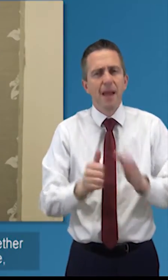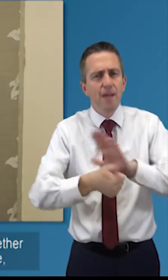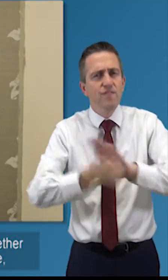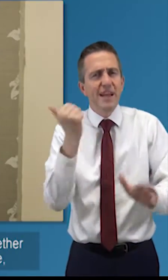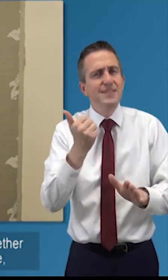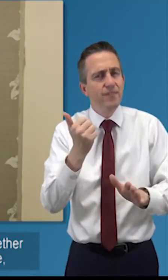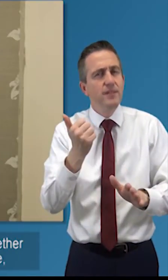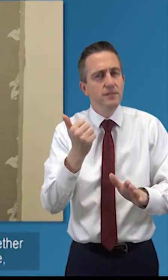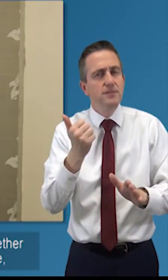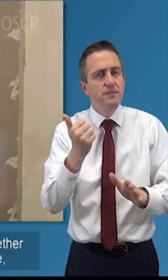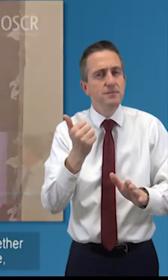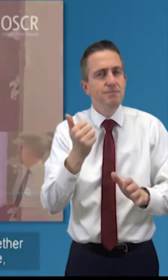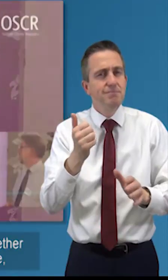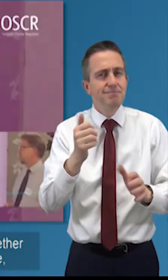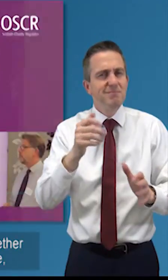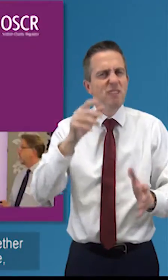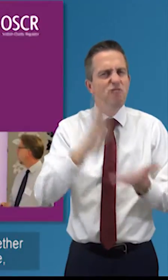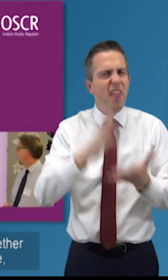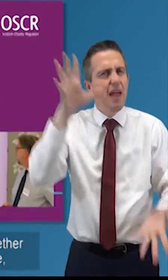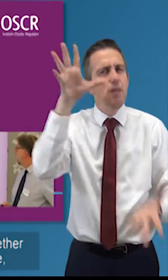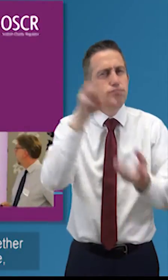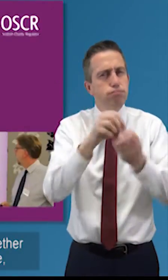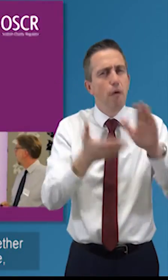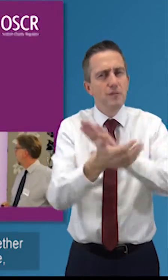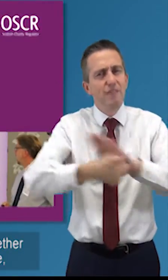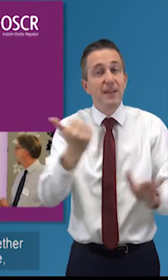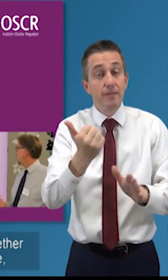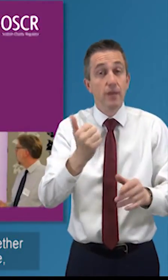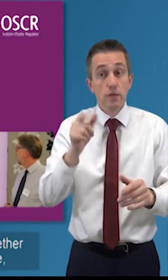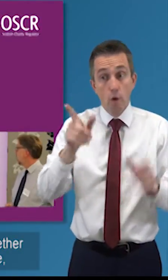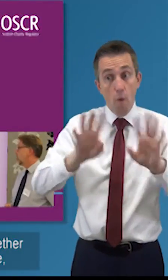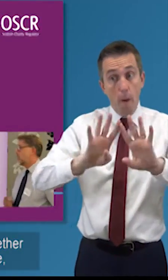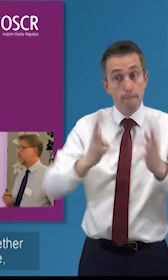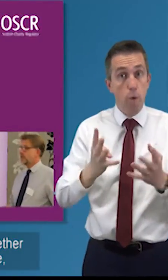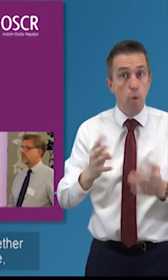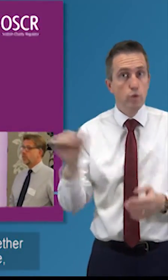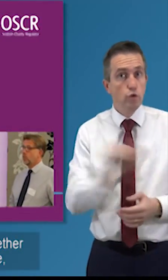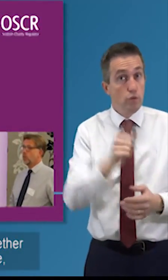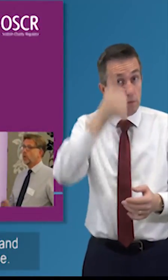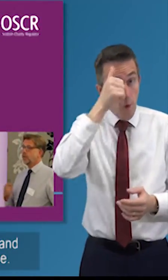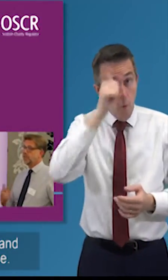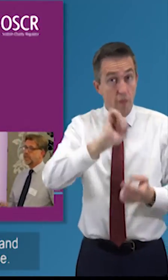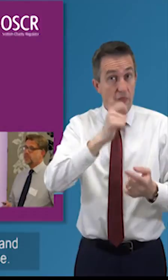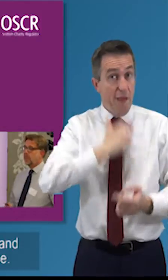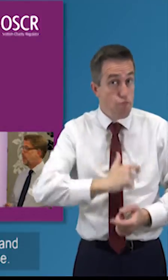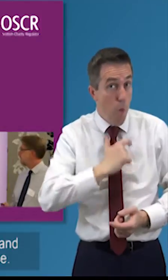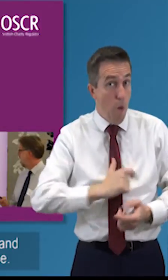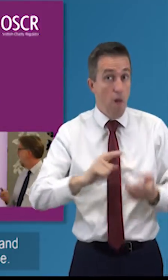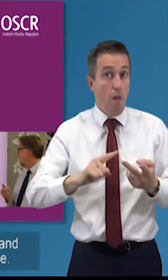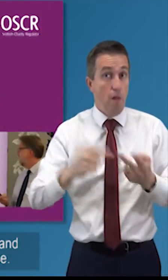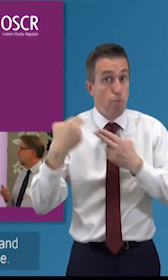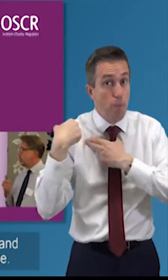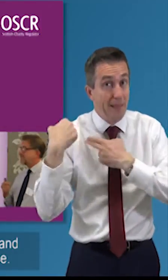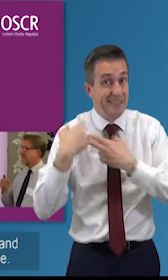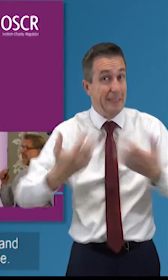and effectiveness and this is bringing all that together really so a well-run board understands its role understands its powers